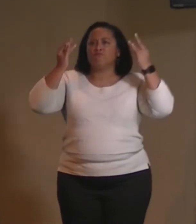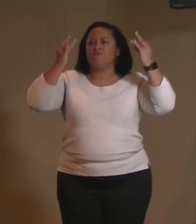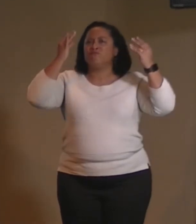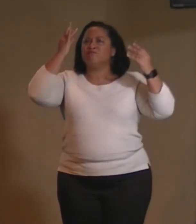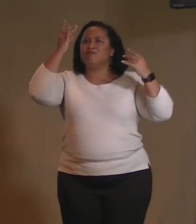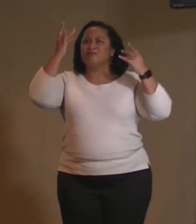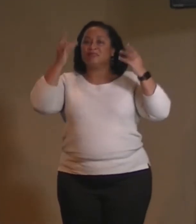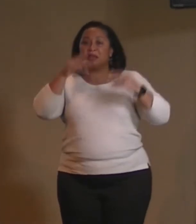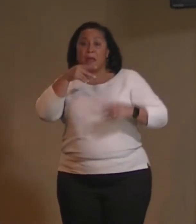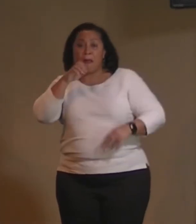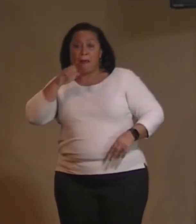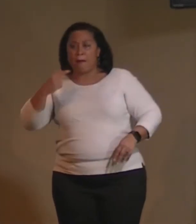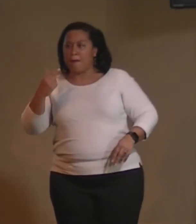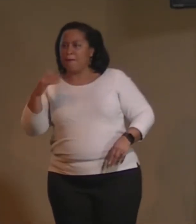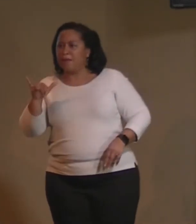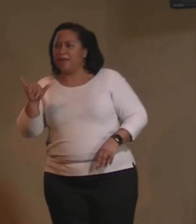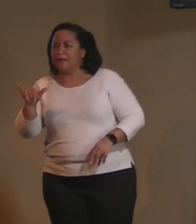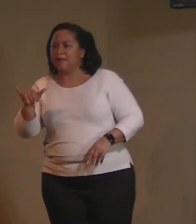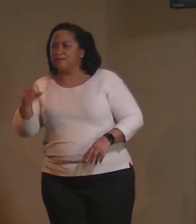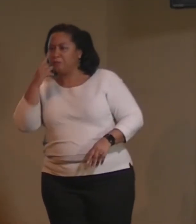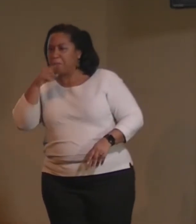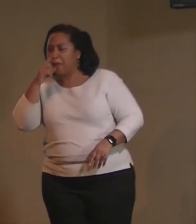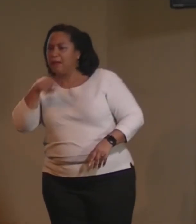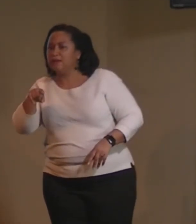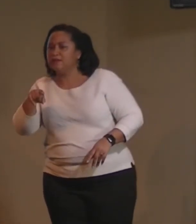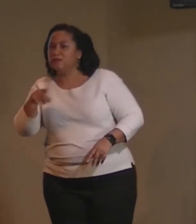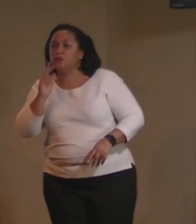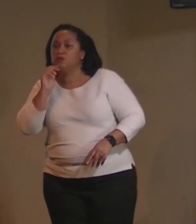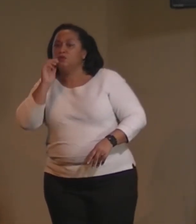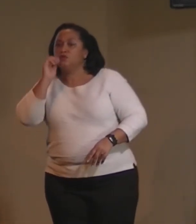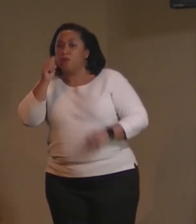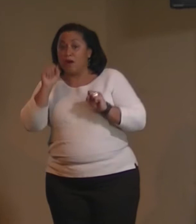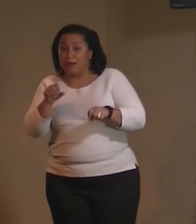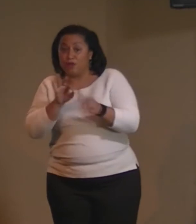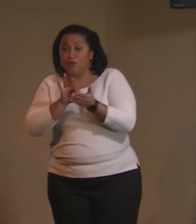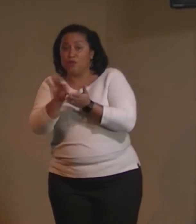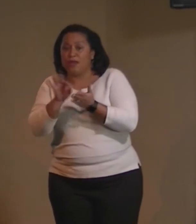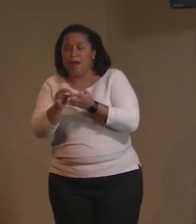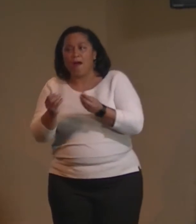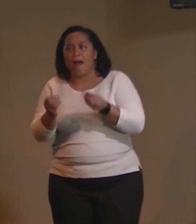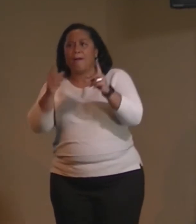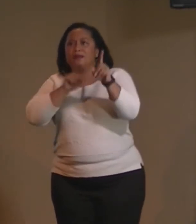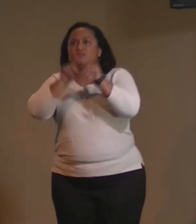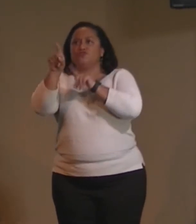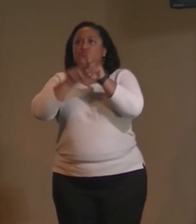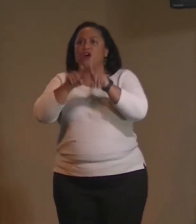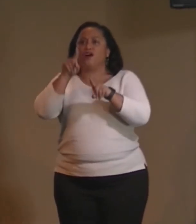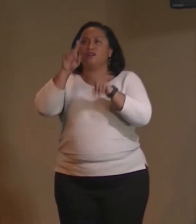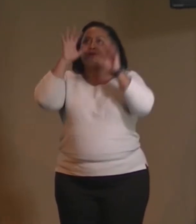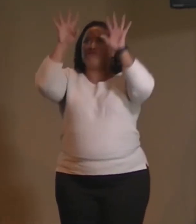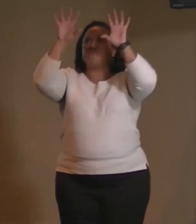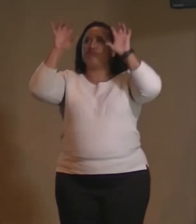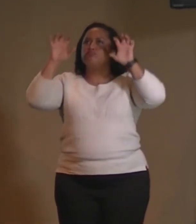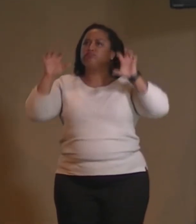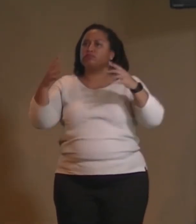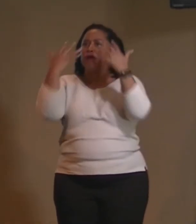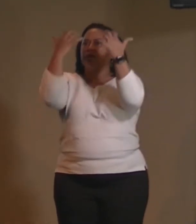you, Peggy, do me a favor. Tomorrow, can you count how many stars are in the sky